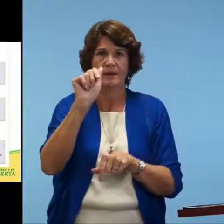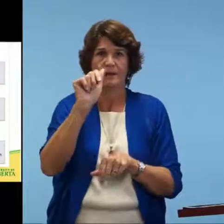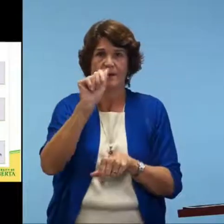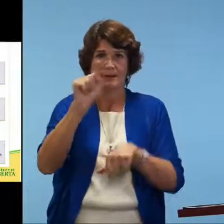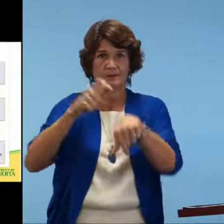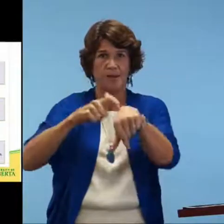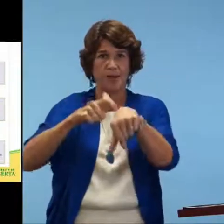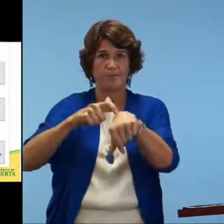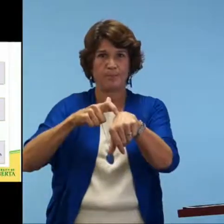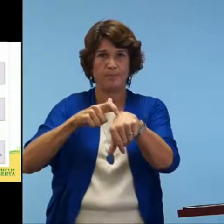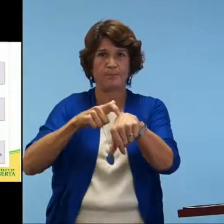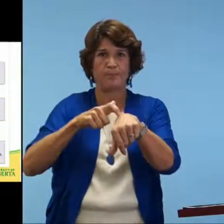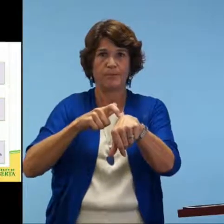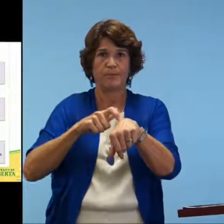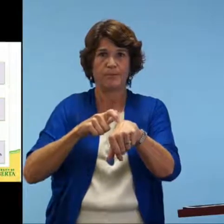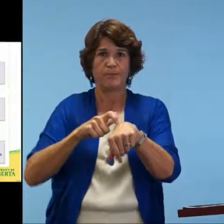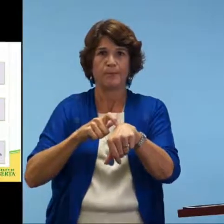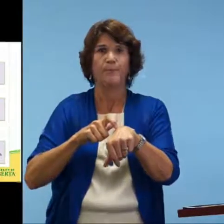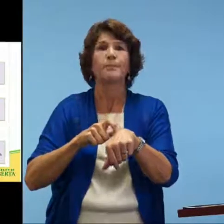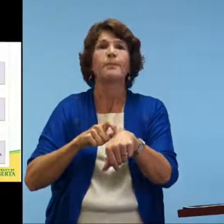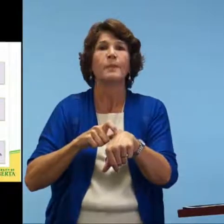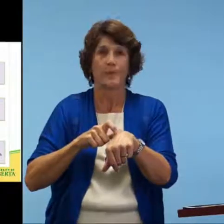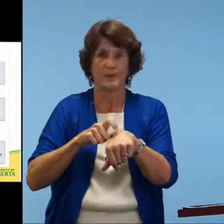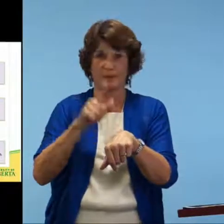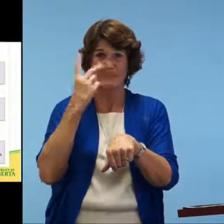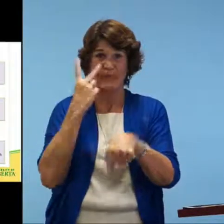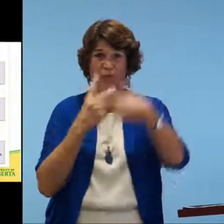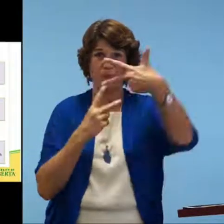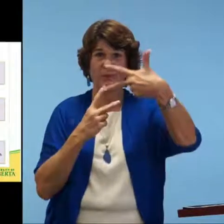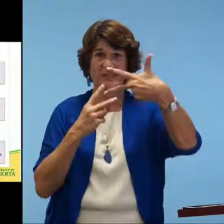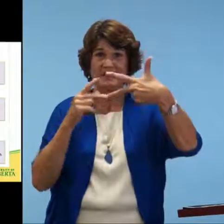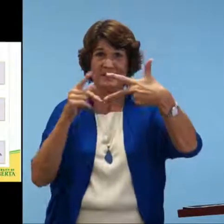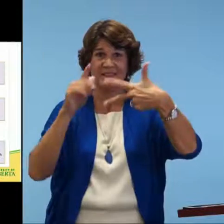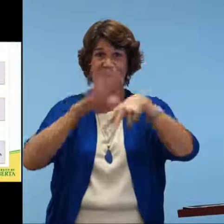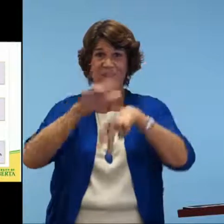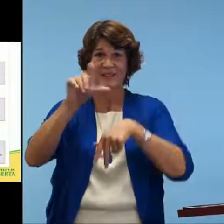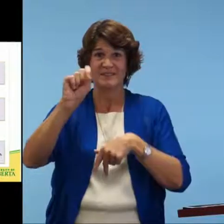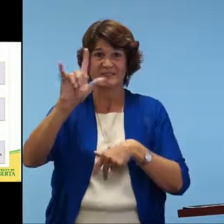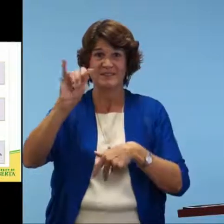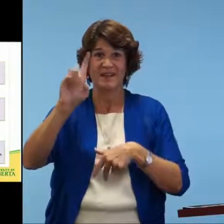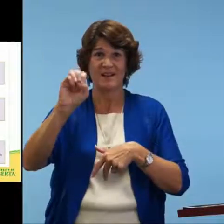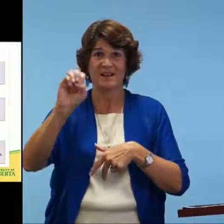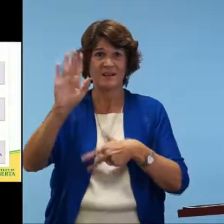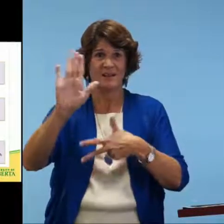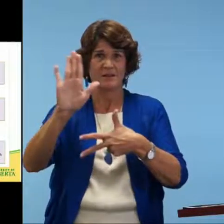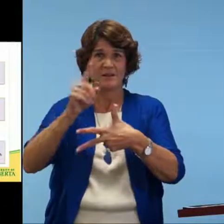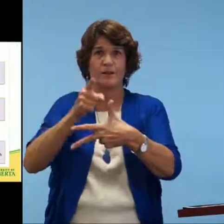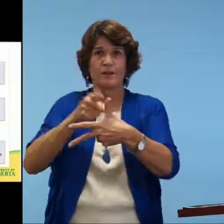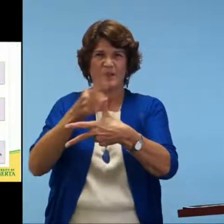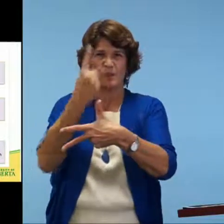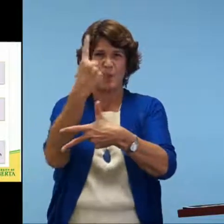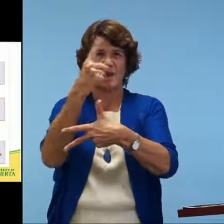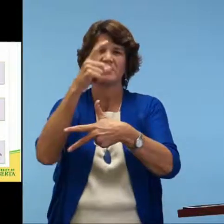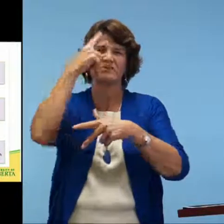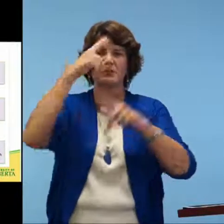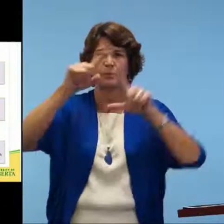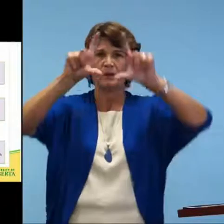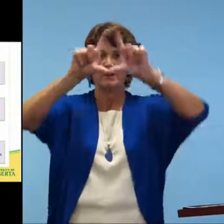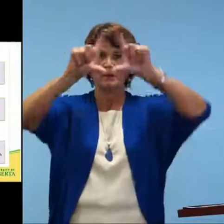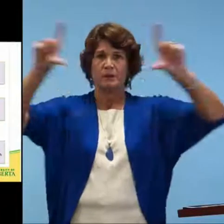is actually the full screen, sorry, that you'll see on your computer. So you see three examples right now on my PowerPoint slide. So